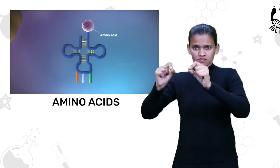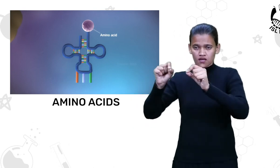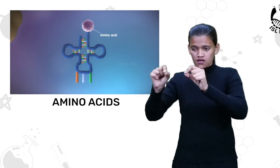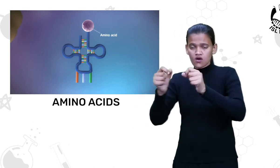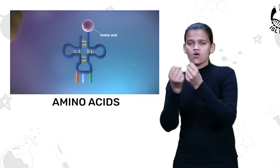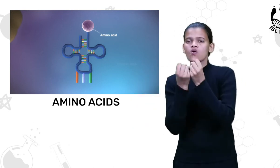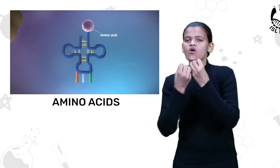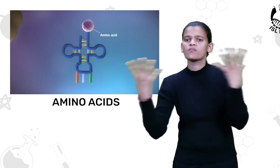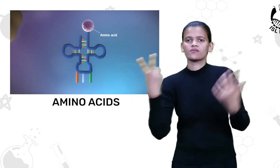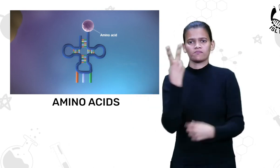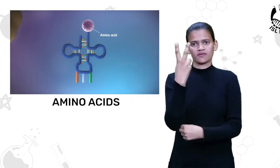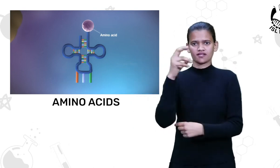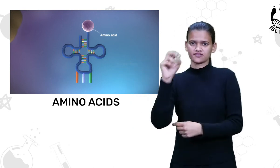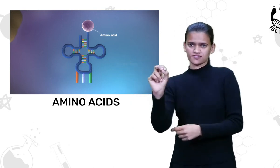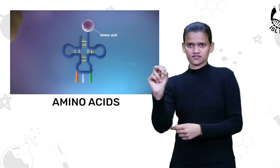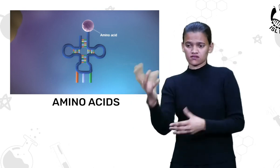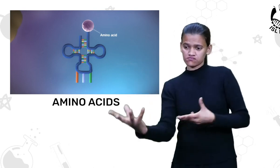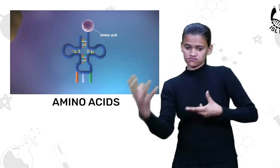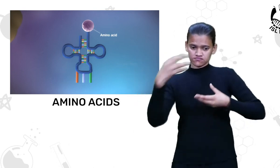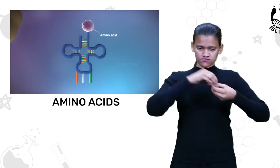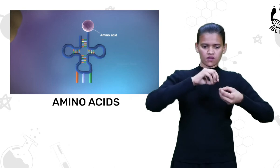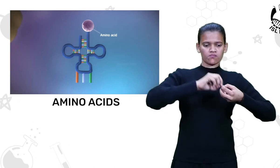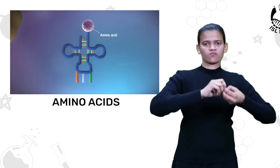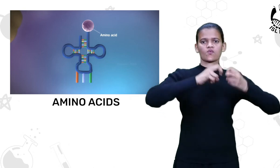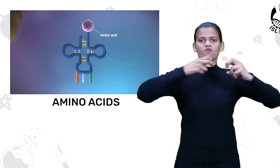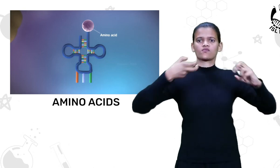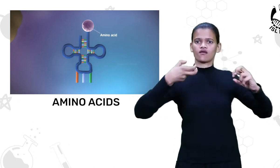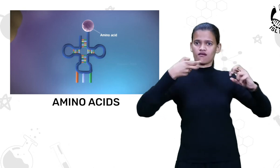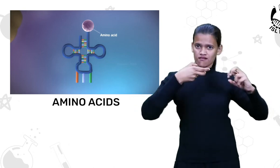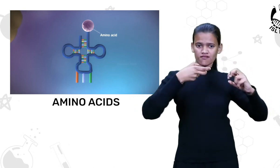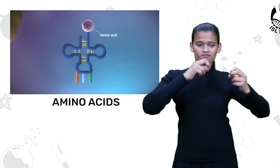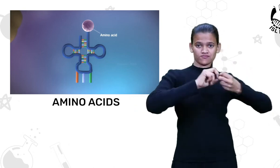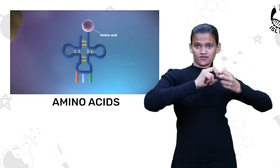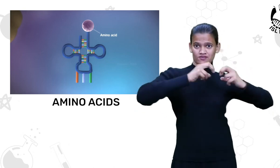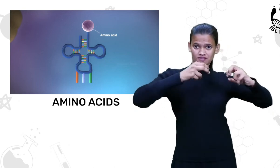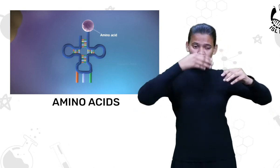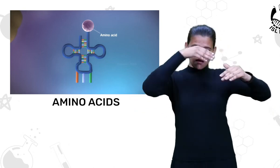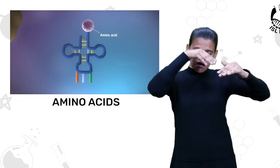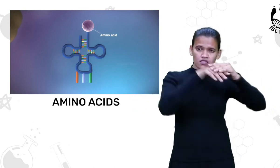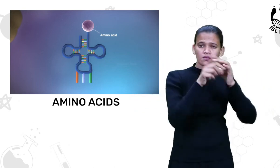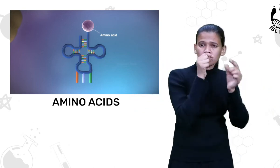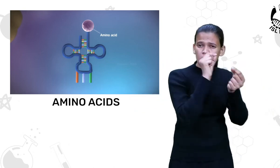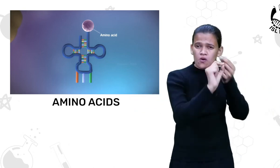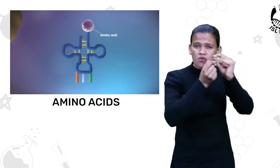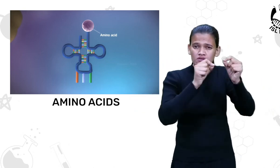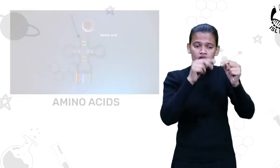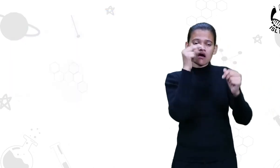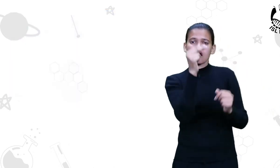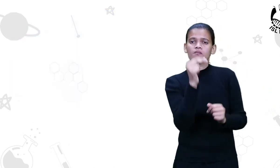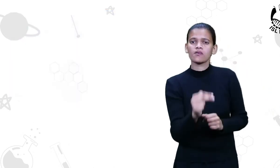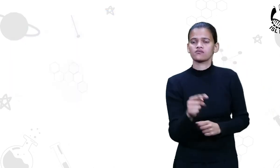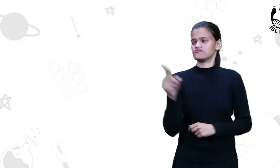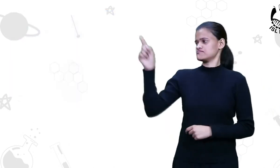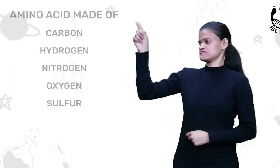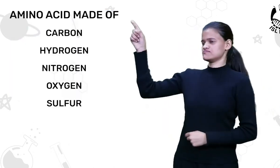which are of 20 types, and made of carbon, hydrogen, nitrogen,